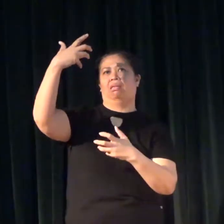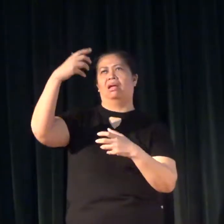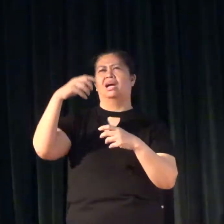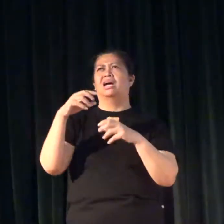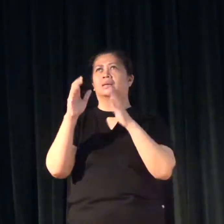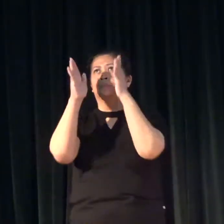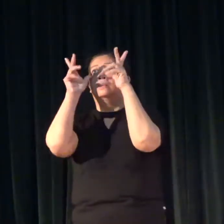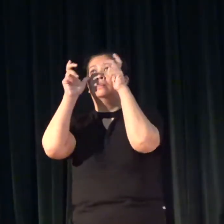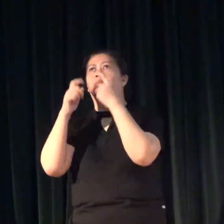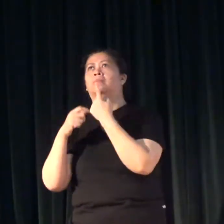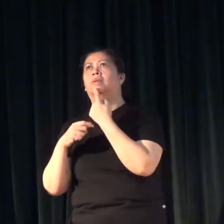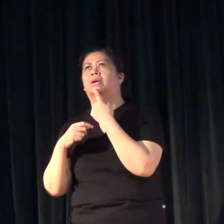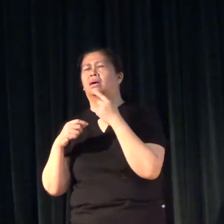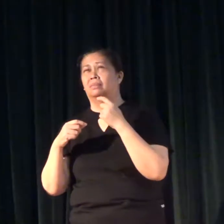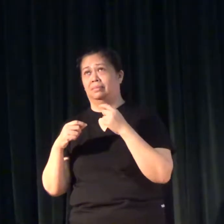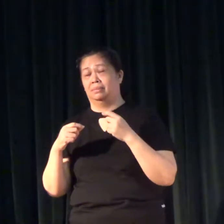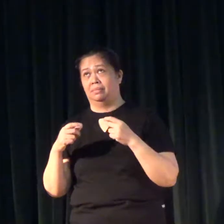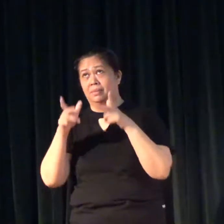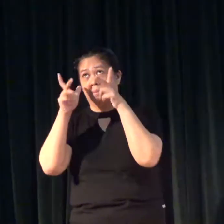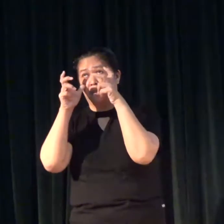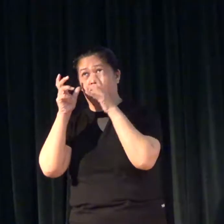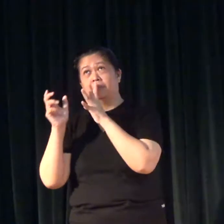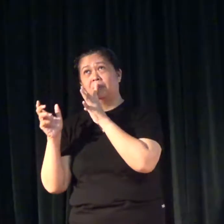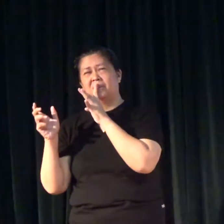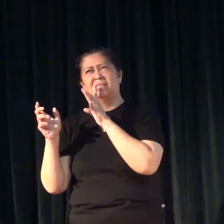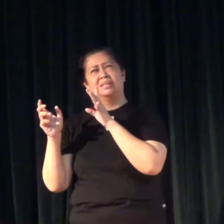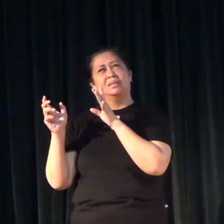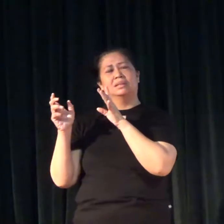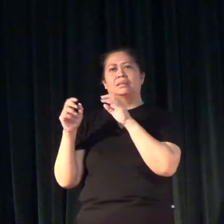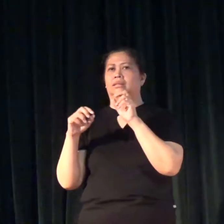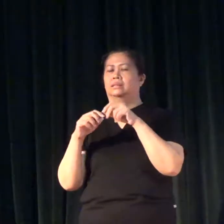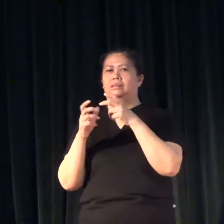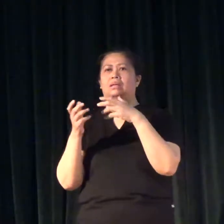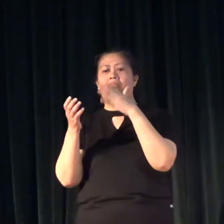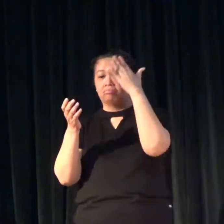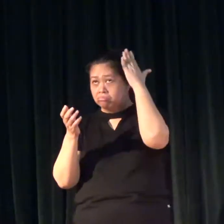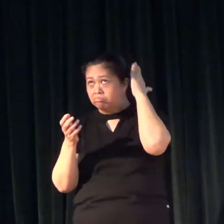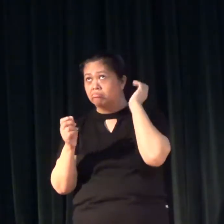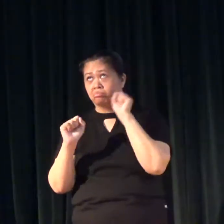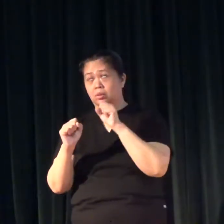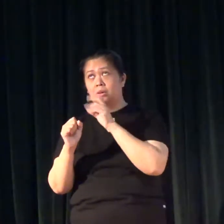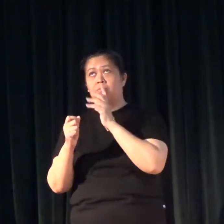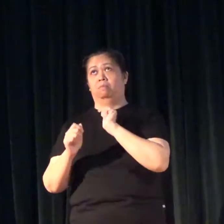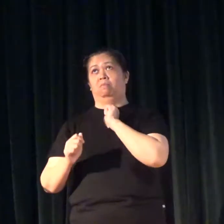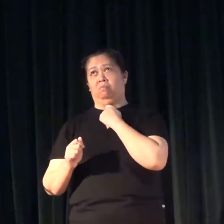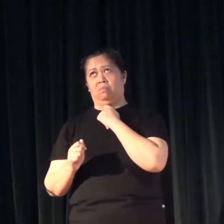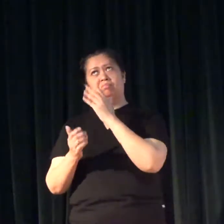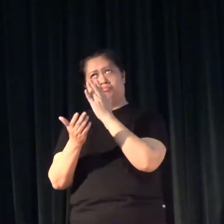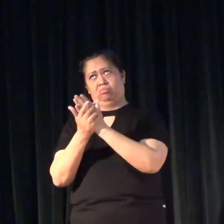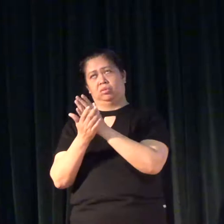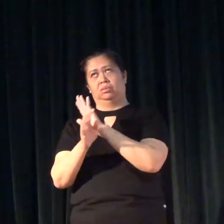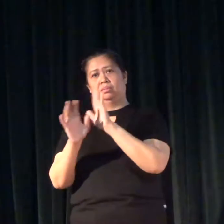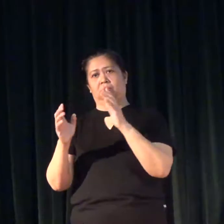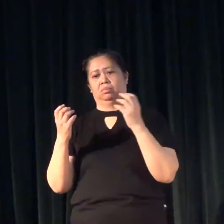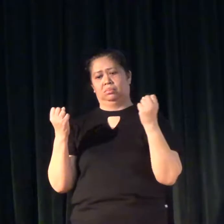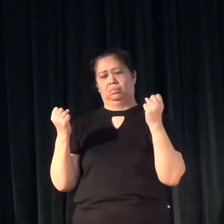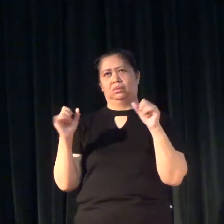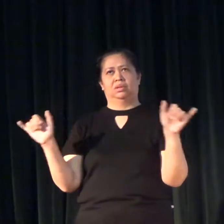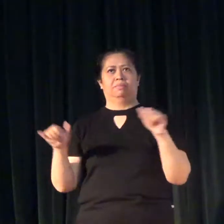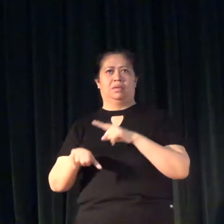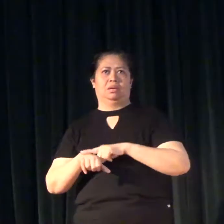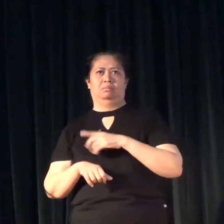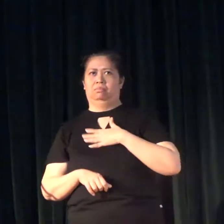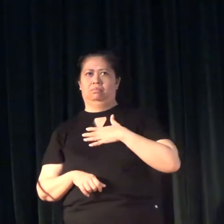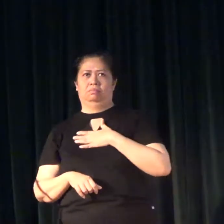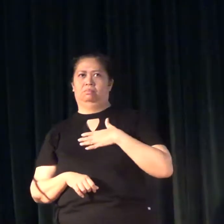need to pay attention to your lips. And so that was the request. Please do not sign and speak at